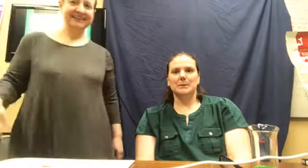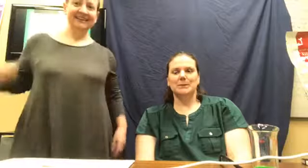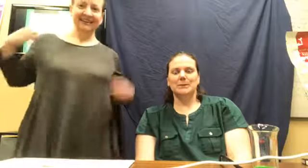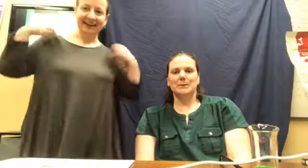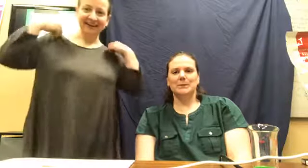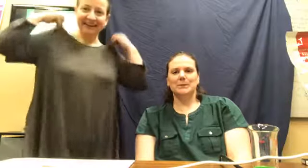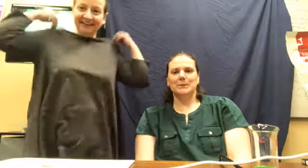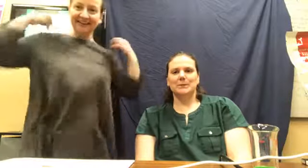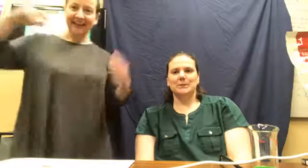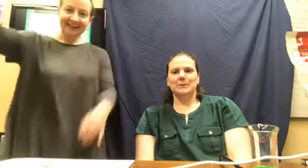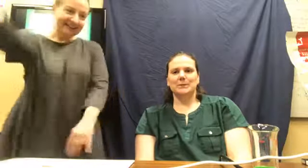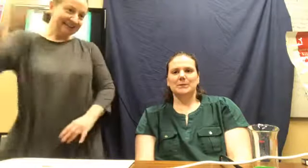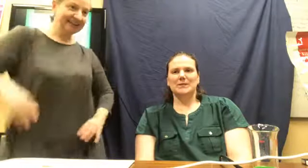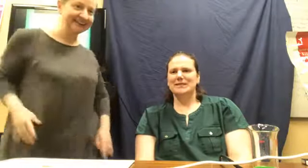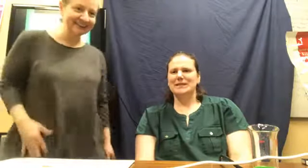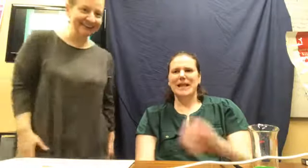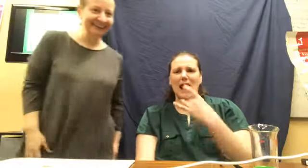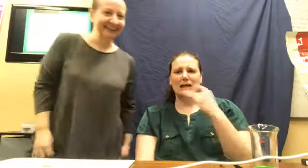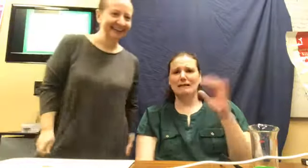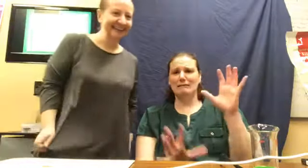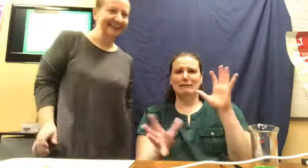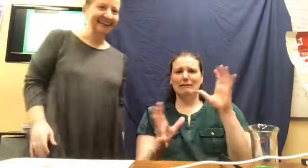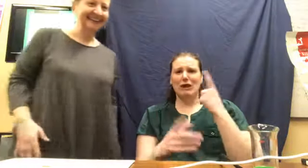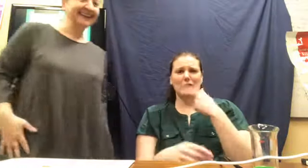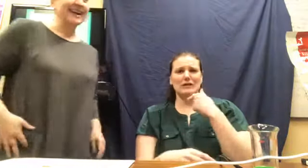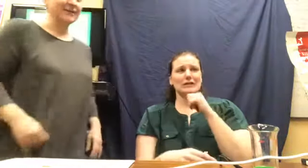I don't like the lighting in here. Okay.